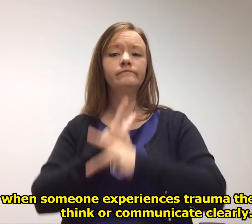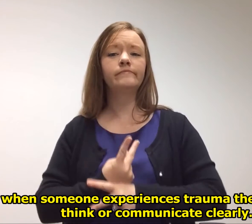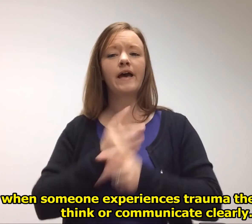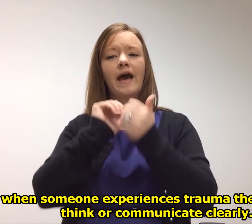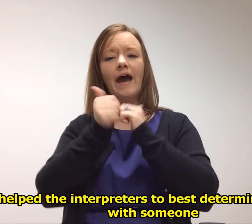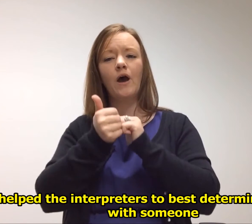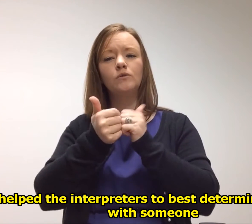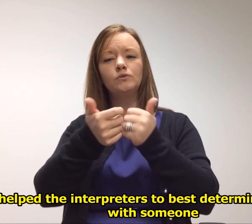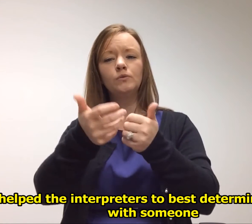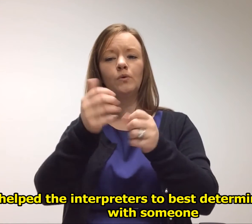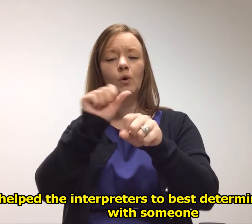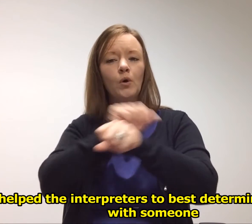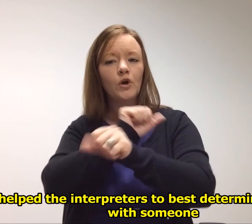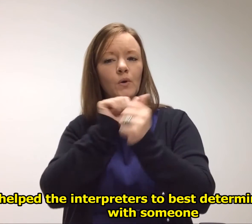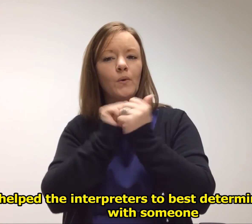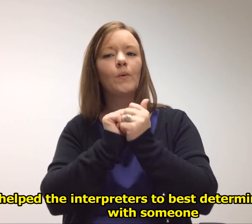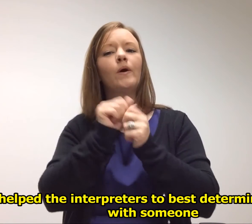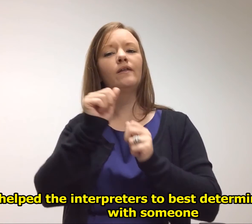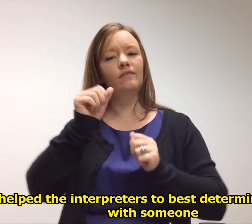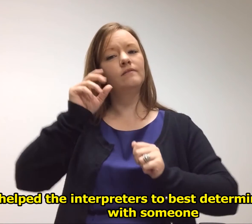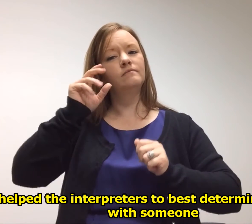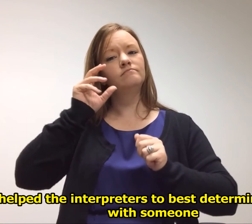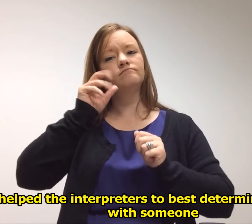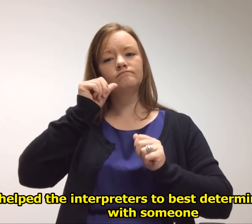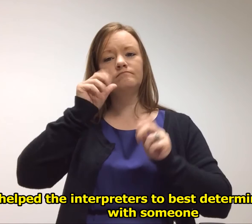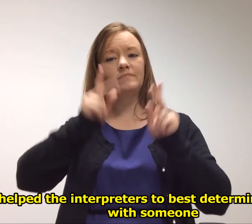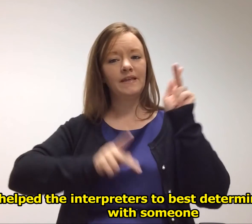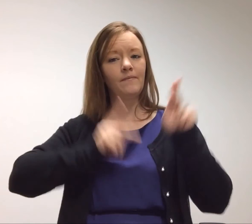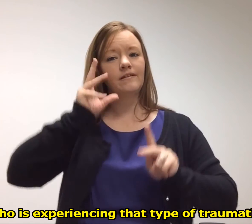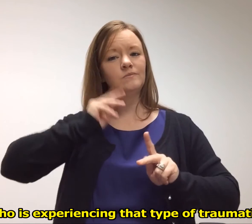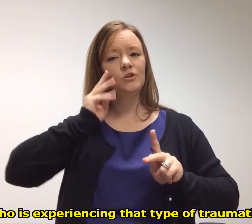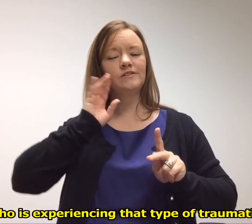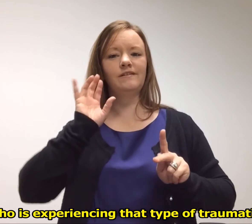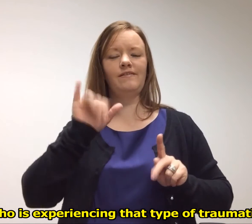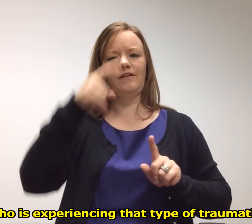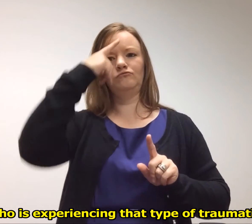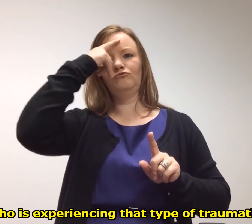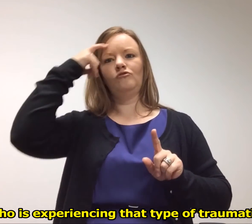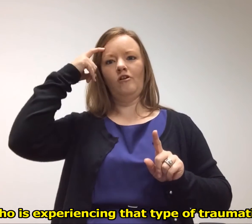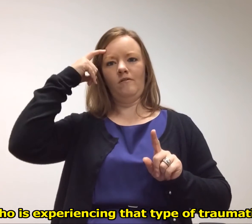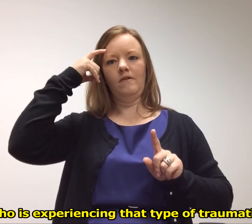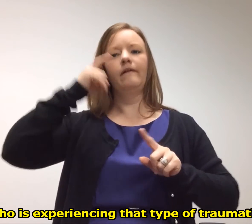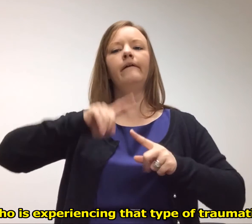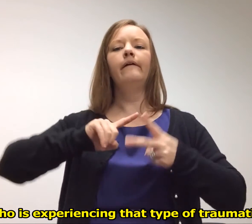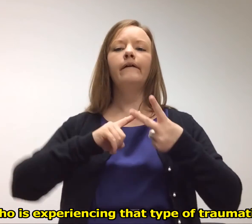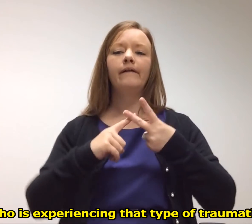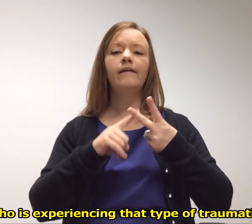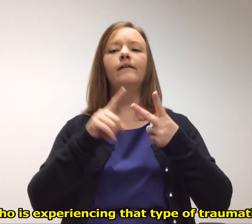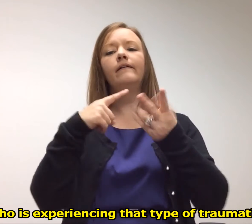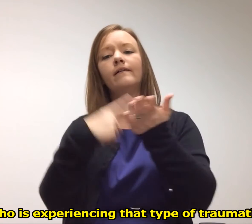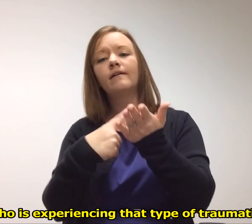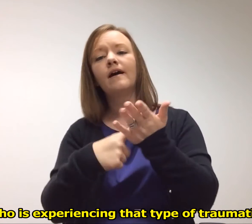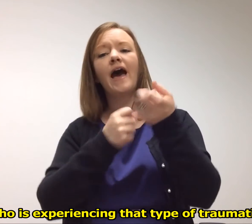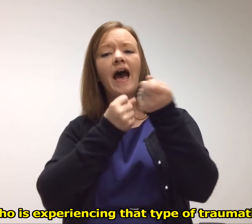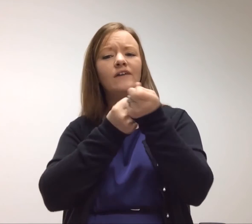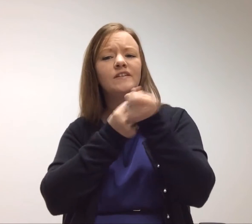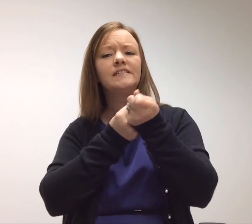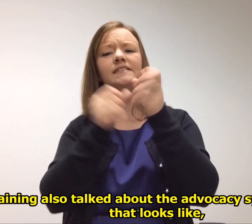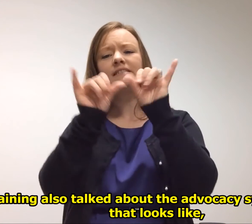So we helped the interpreters to best determine how to work with someone who is experiencing that type of traumatic situation. The